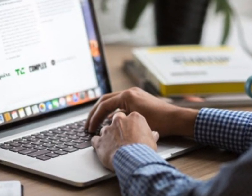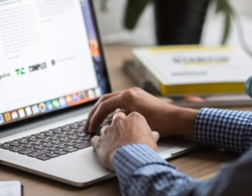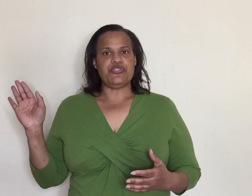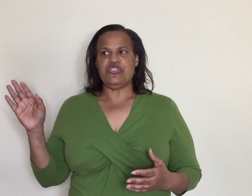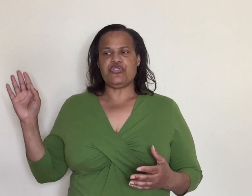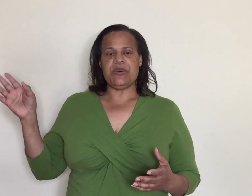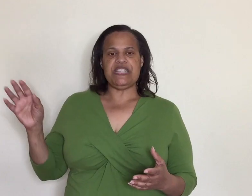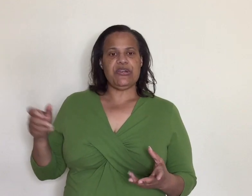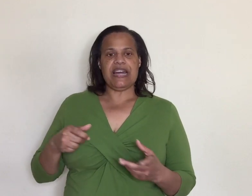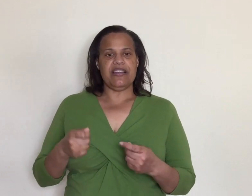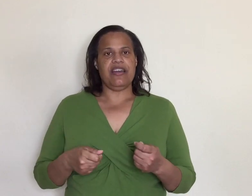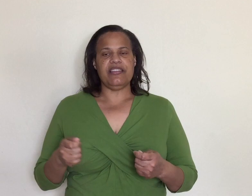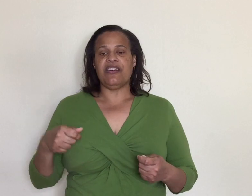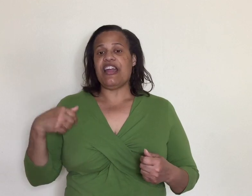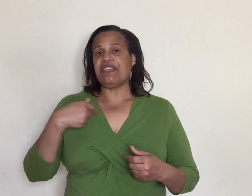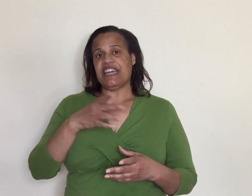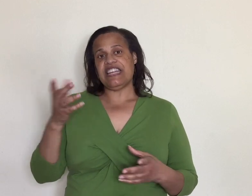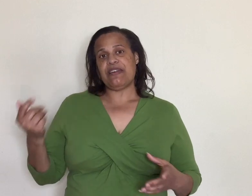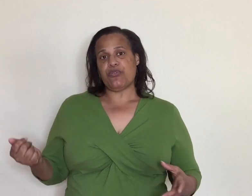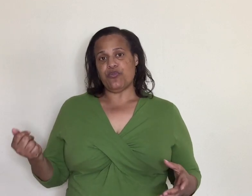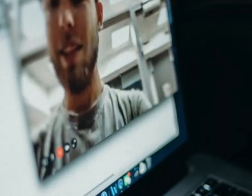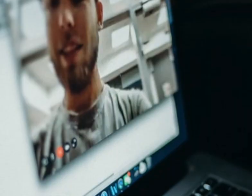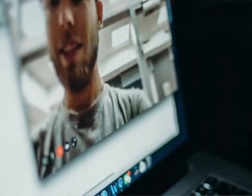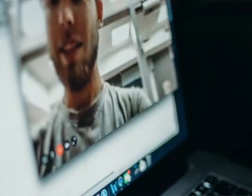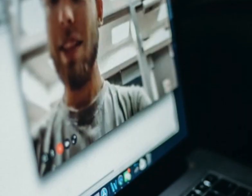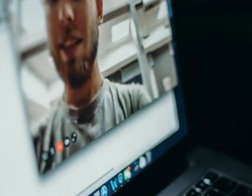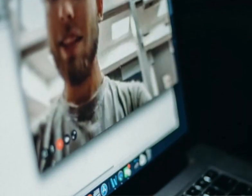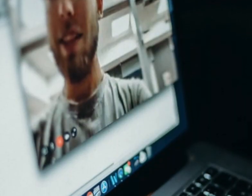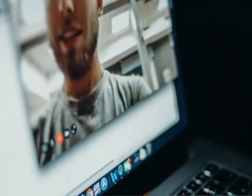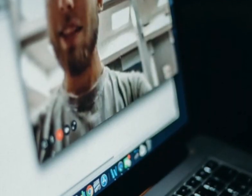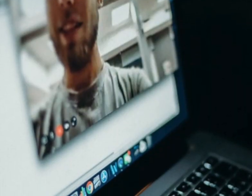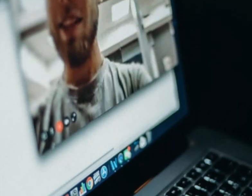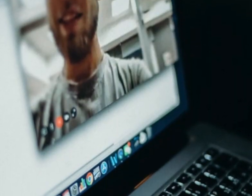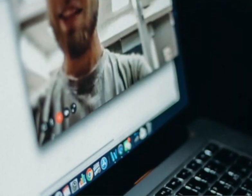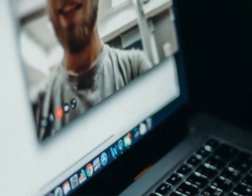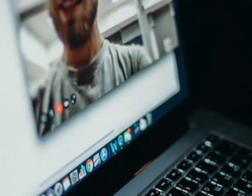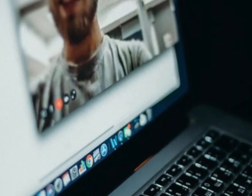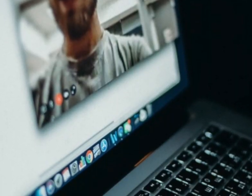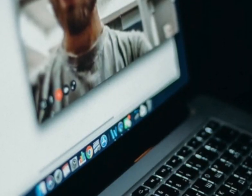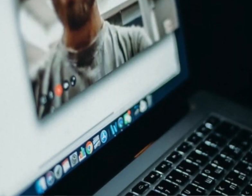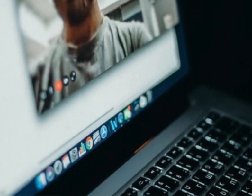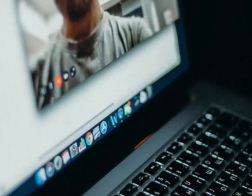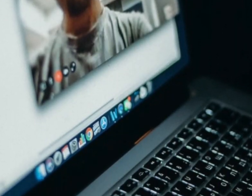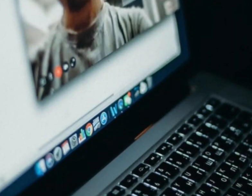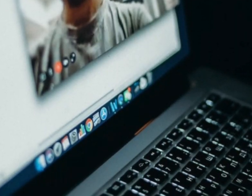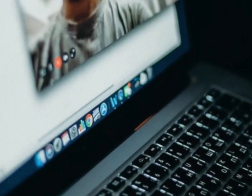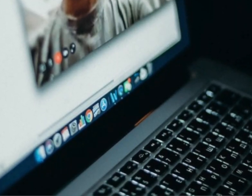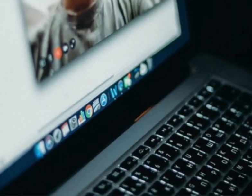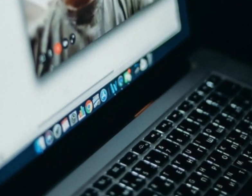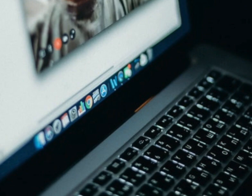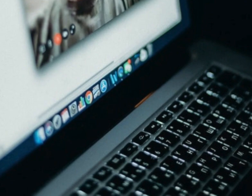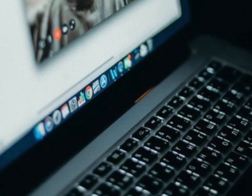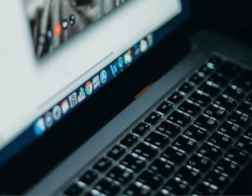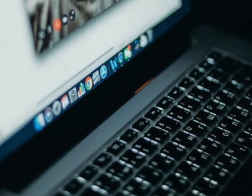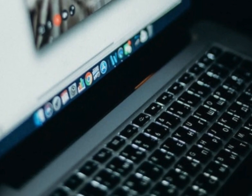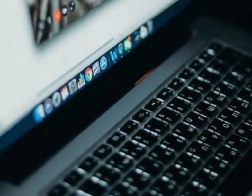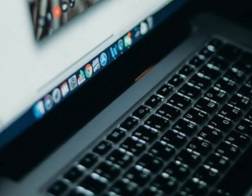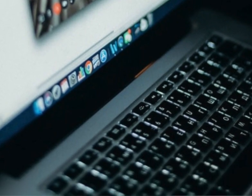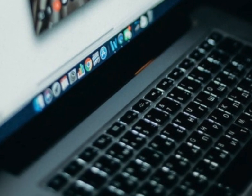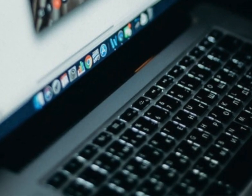folks you're 20s you got a little everything in that room everything for you you can facetime with your friends and everything so um so why